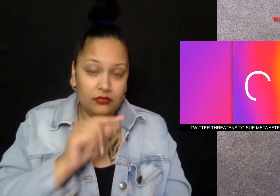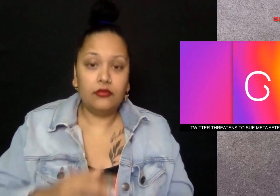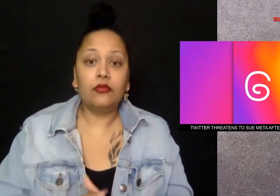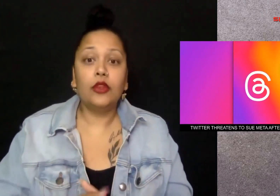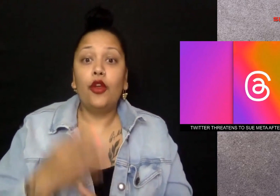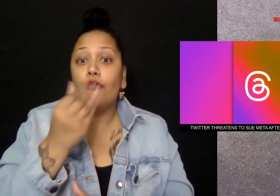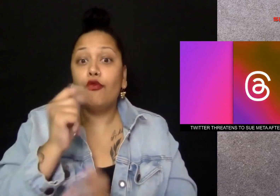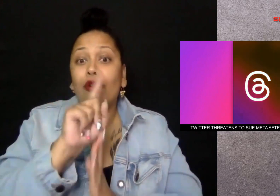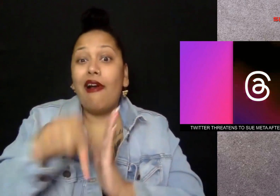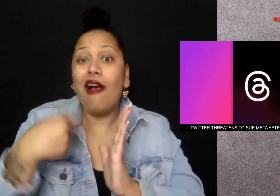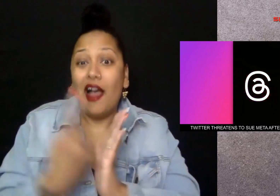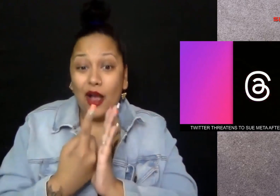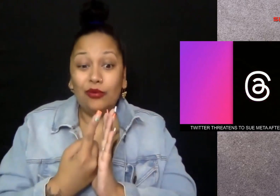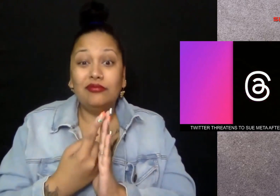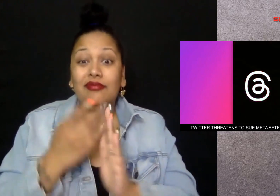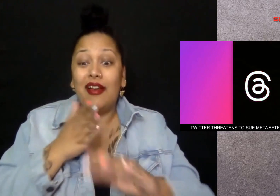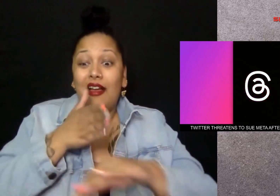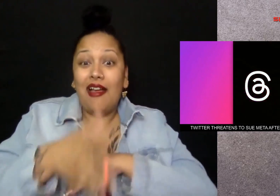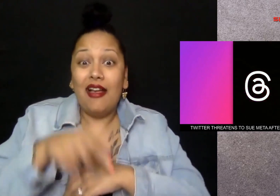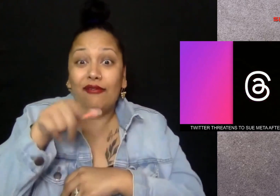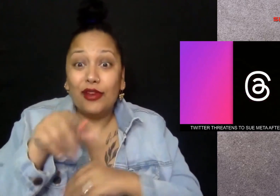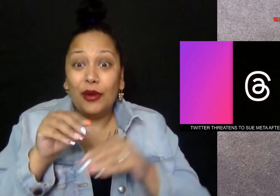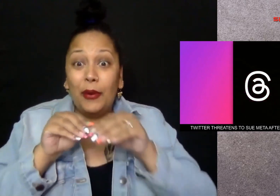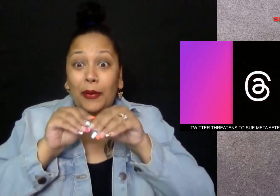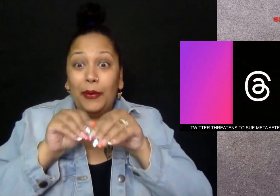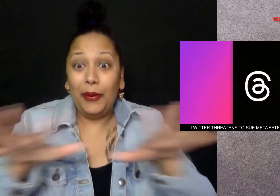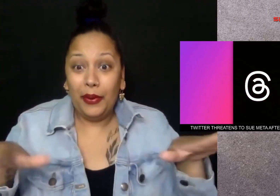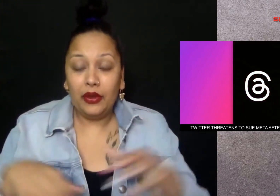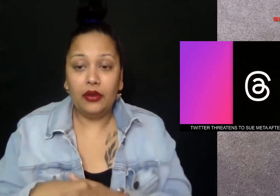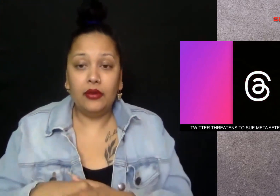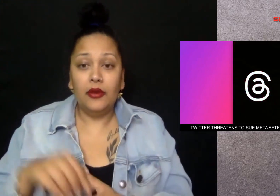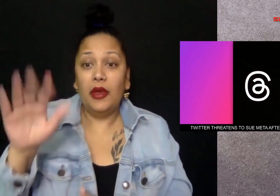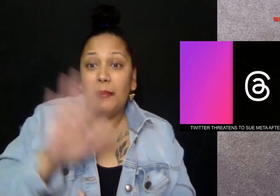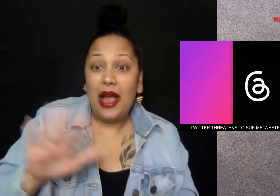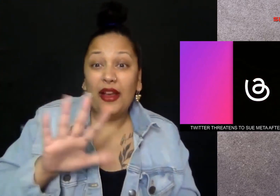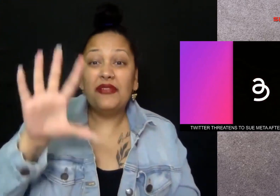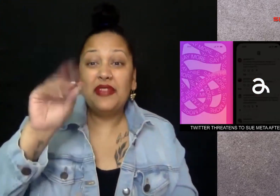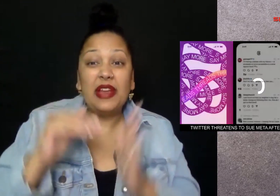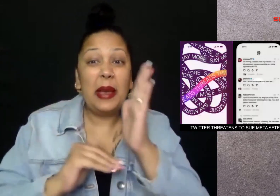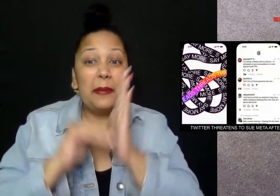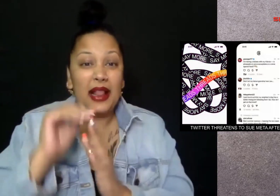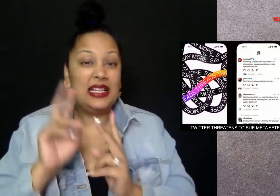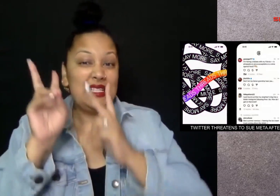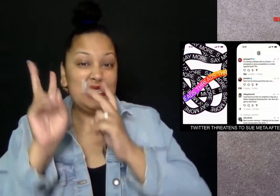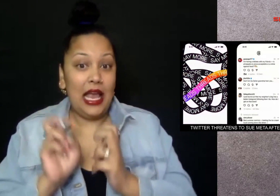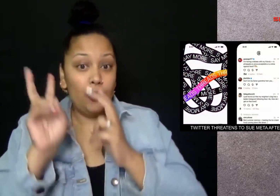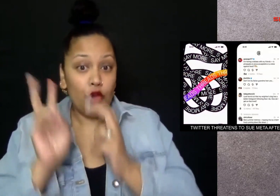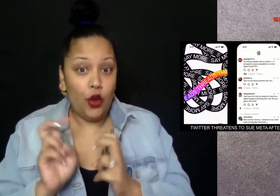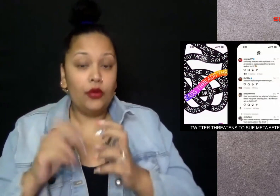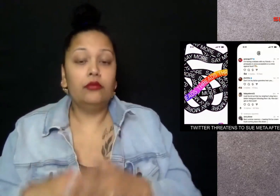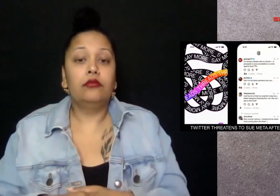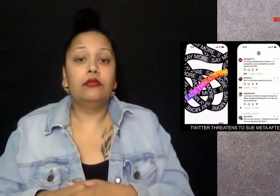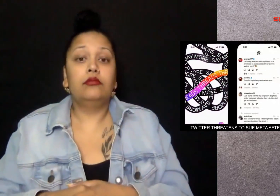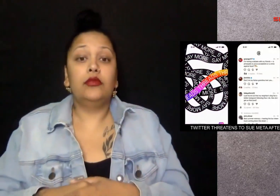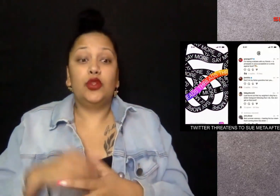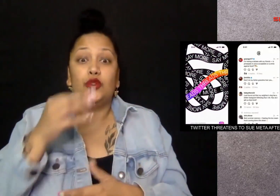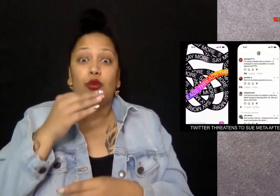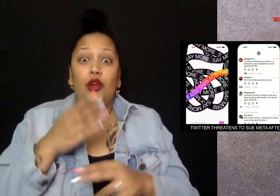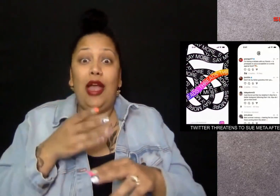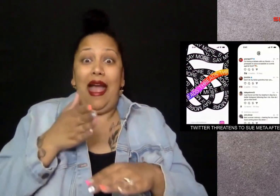within a few hours of threads launch there